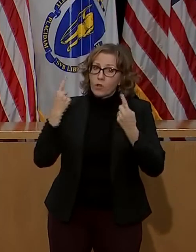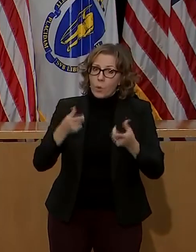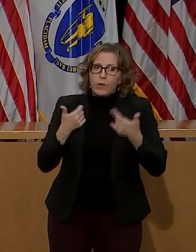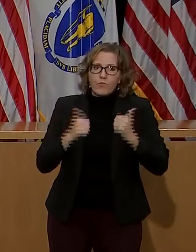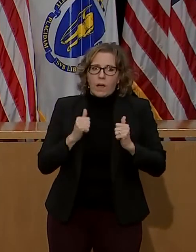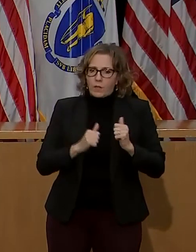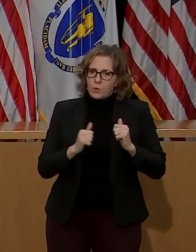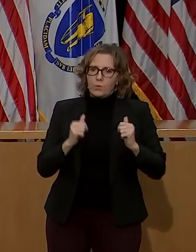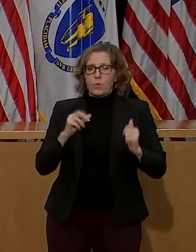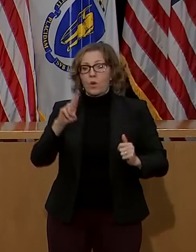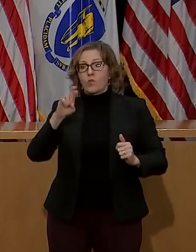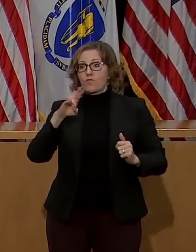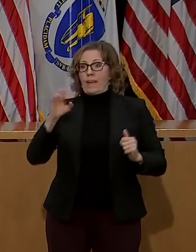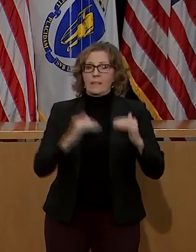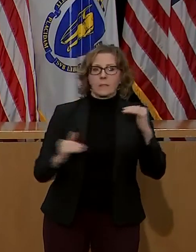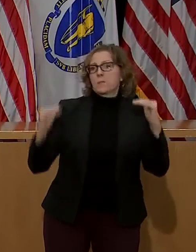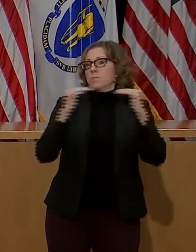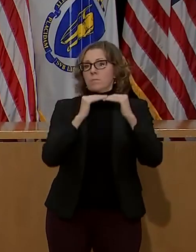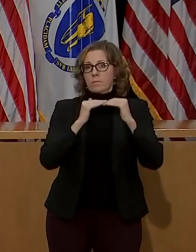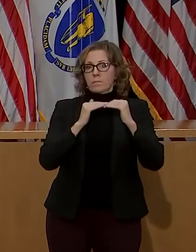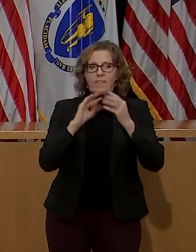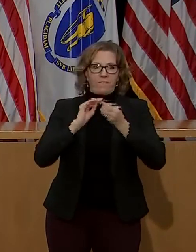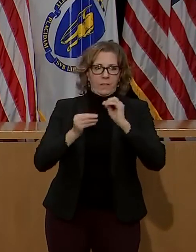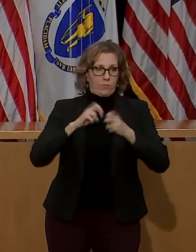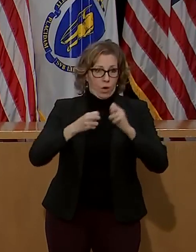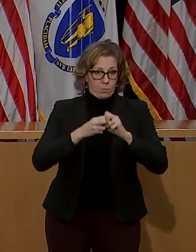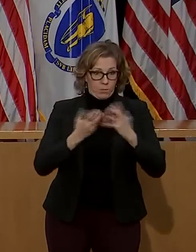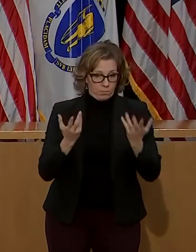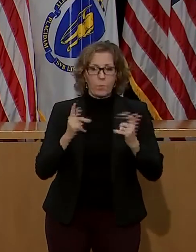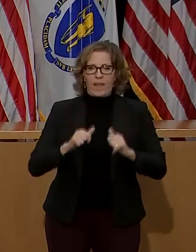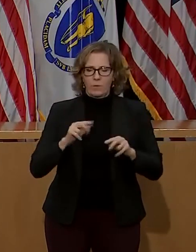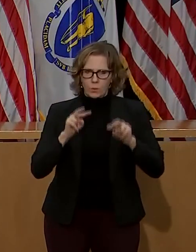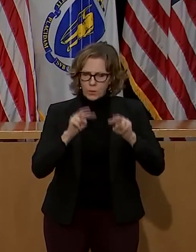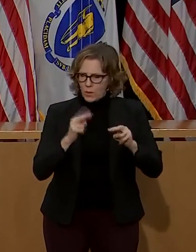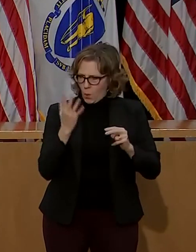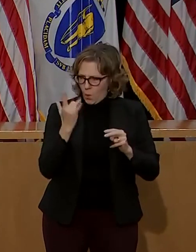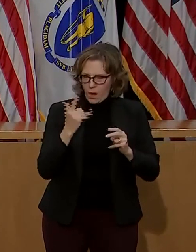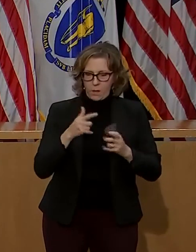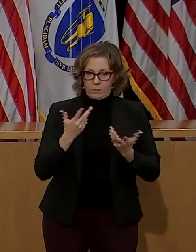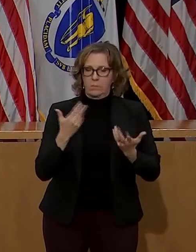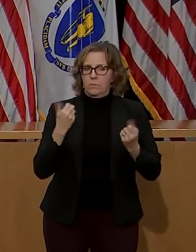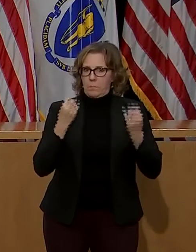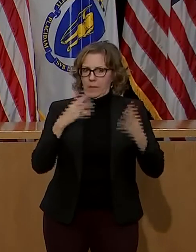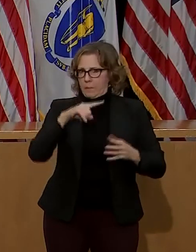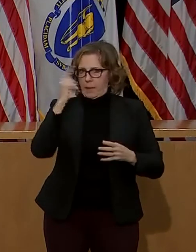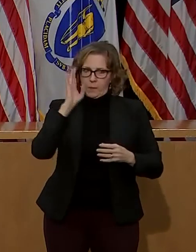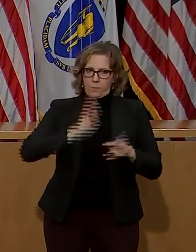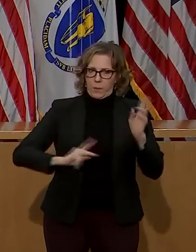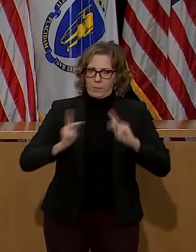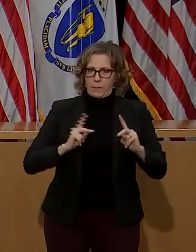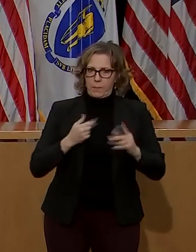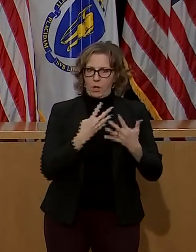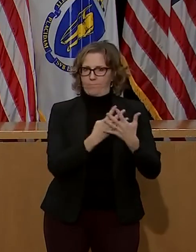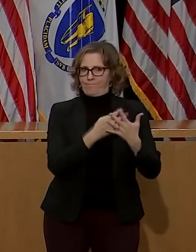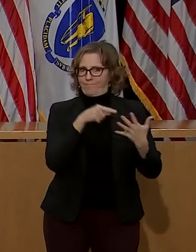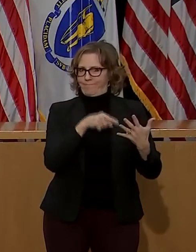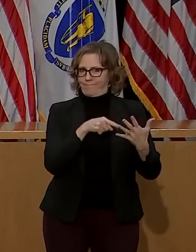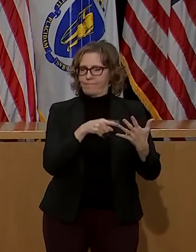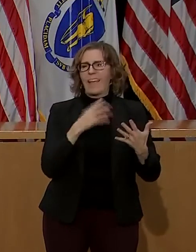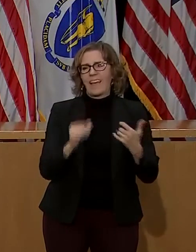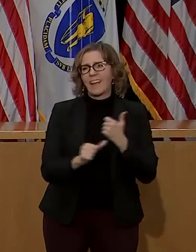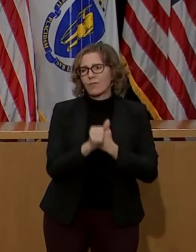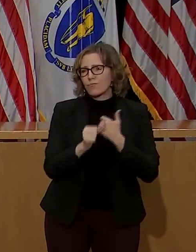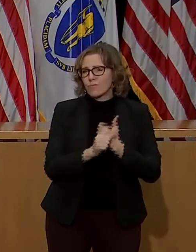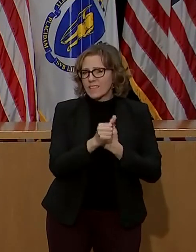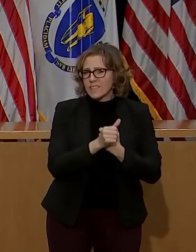is the overrepresentation of black and brown people in our prisons, but we know that they're at risk. And too far, often our black and